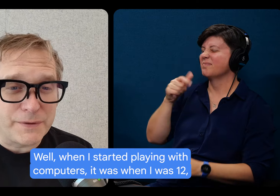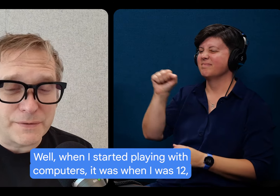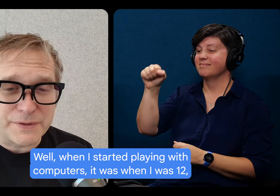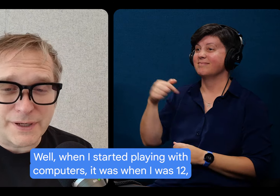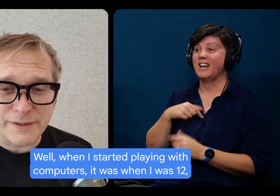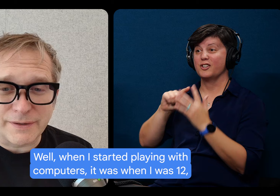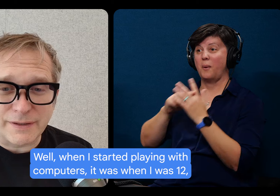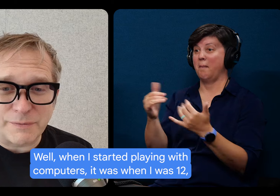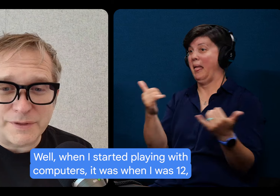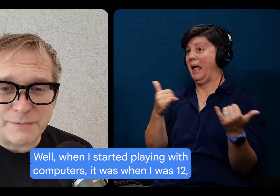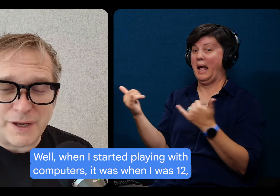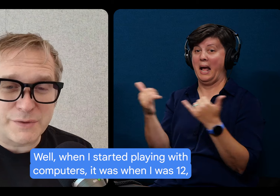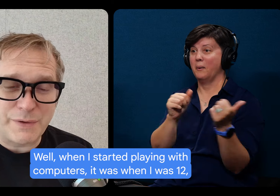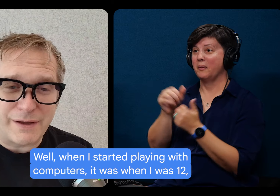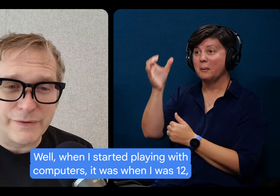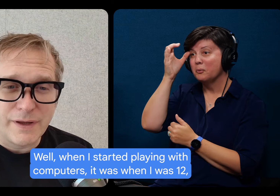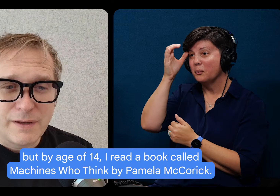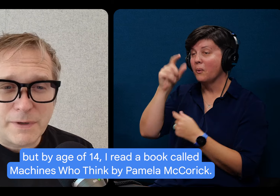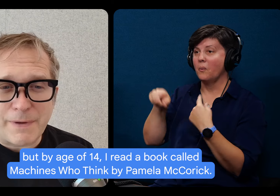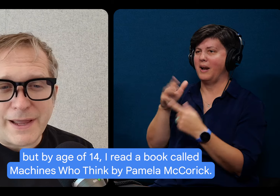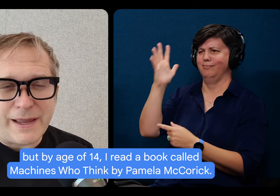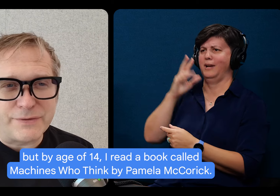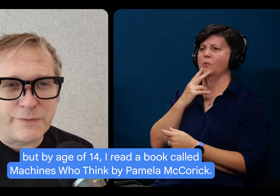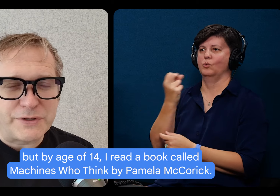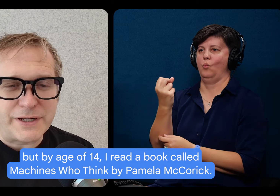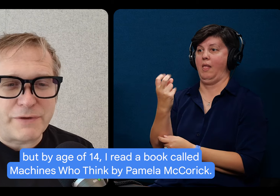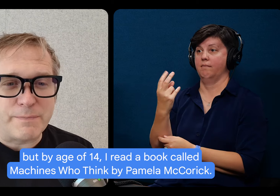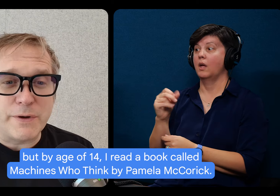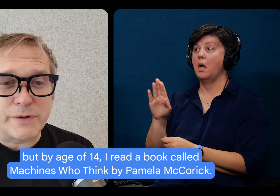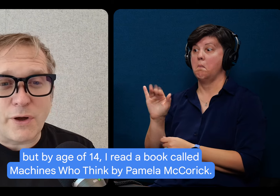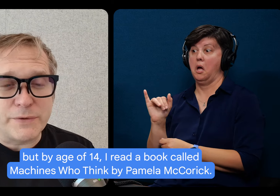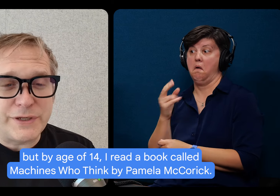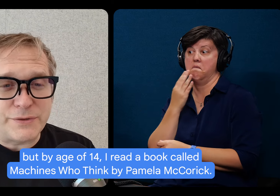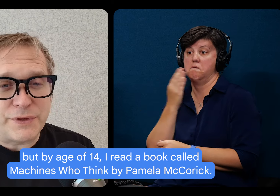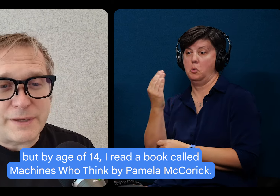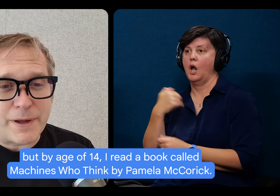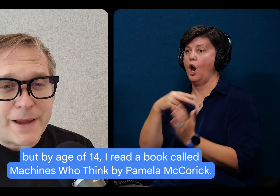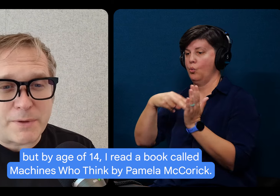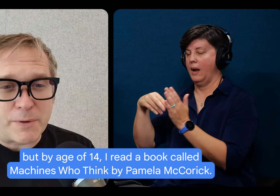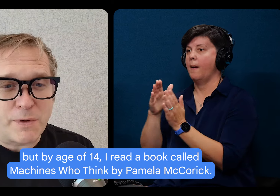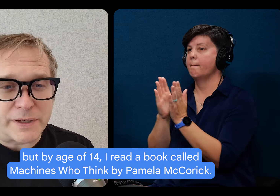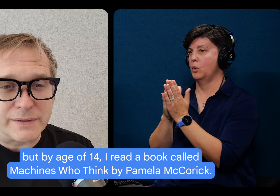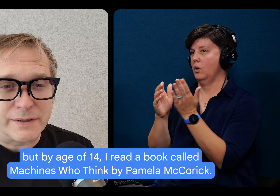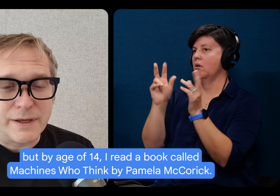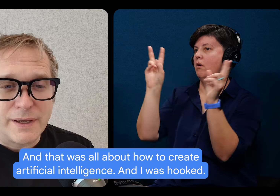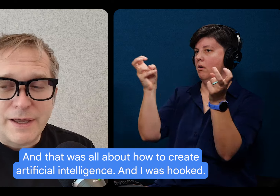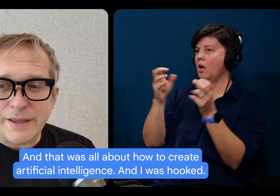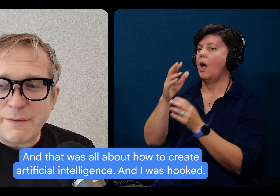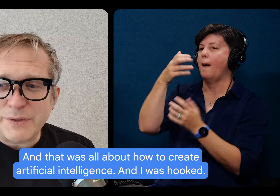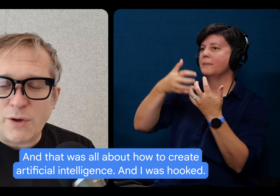with computers, it was when I was 12, but by age of 14, I read a book called Machines Who Think by Pamela McCordick.